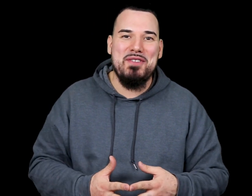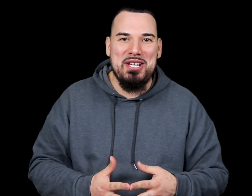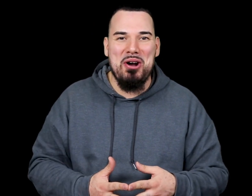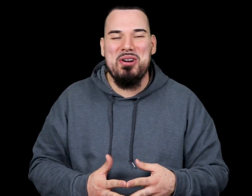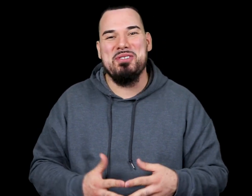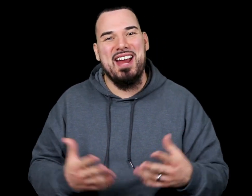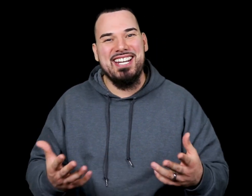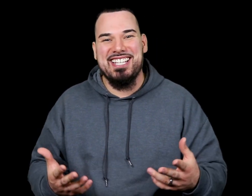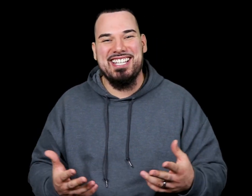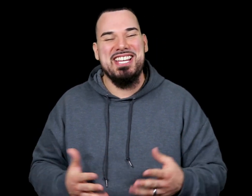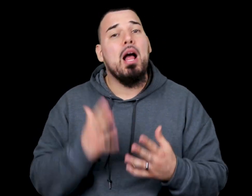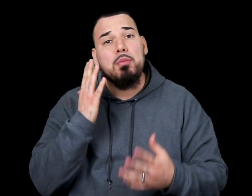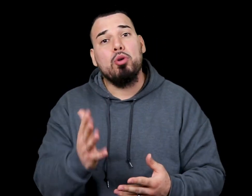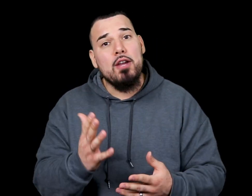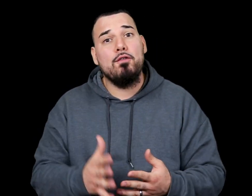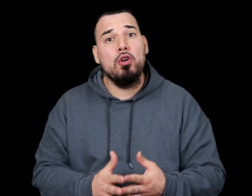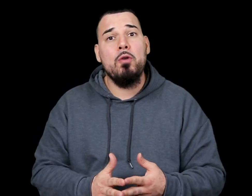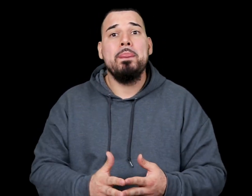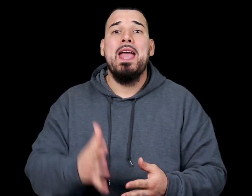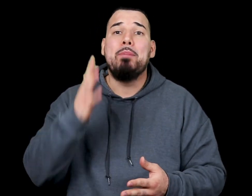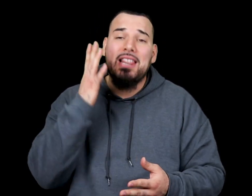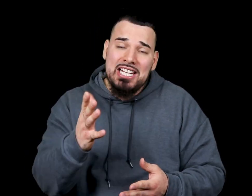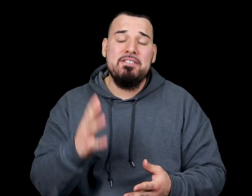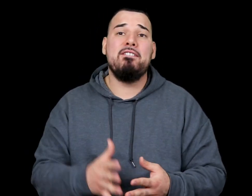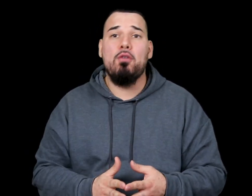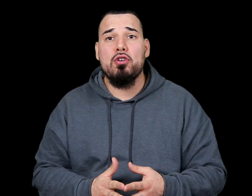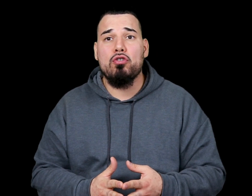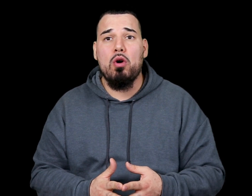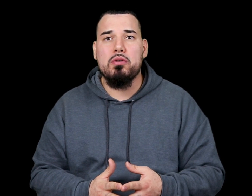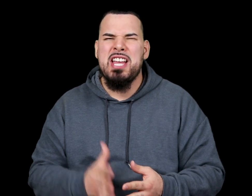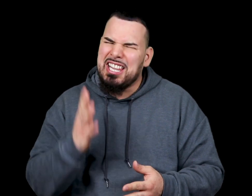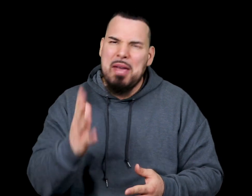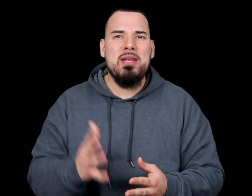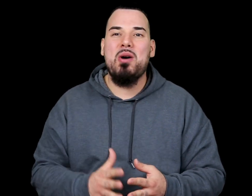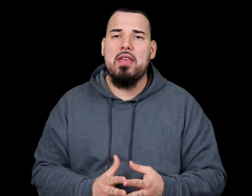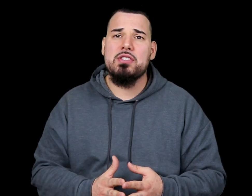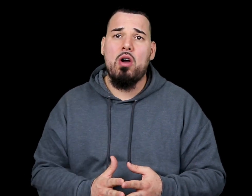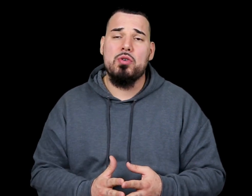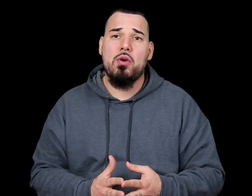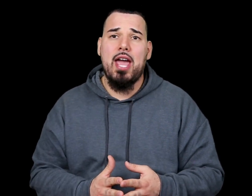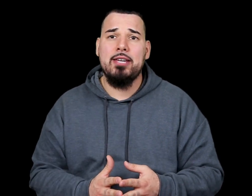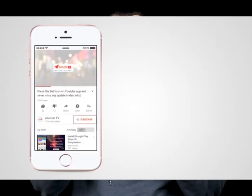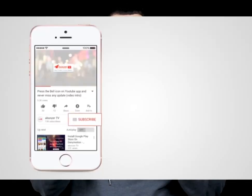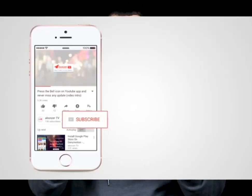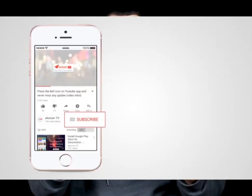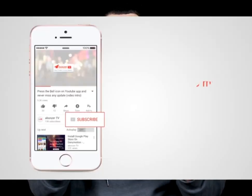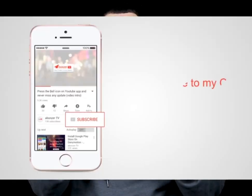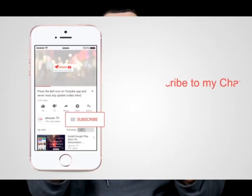video. right. I'll be praying for you and believing for your growth. Let me know how this goes. Okay. Don't forget to subscribe